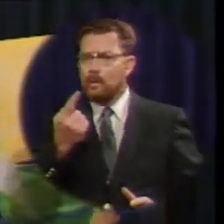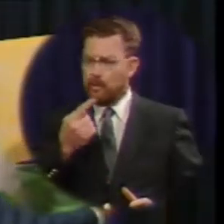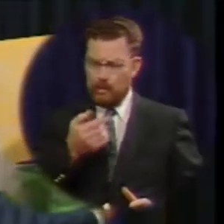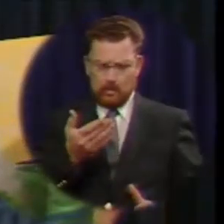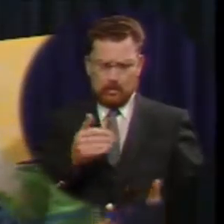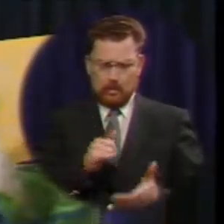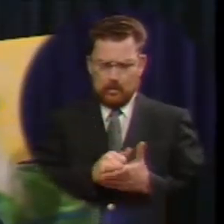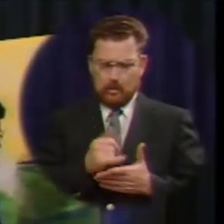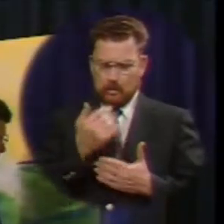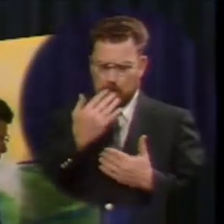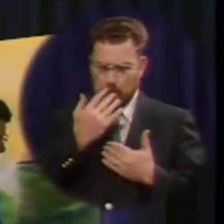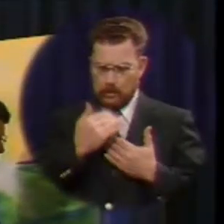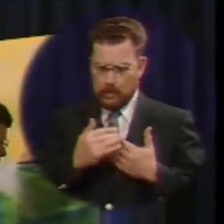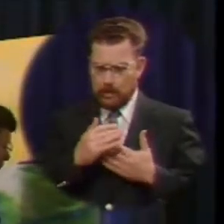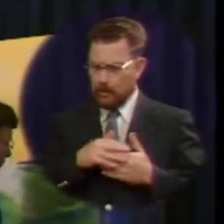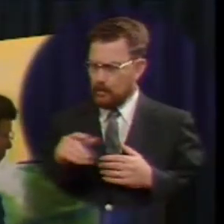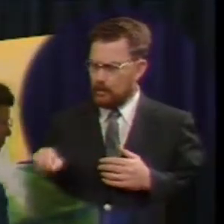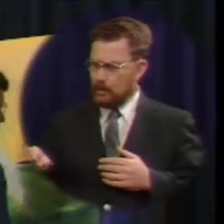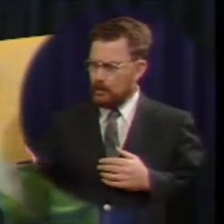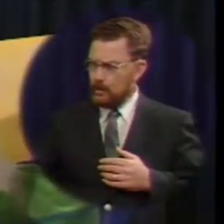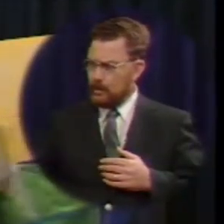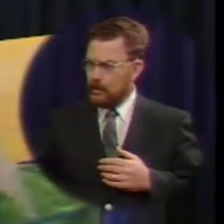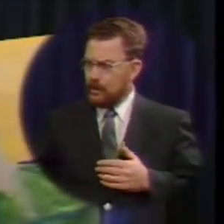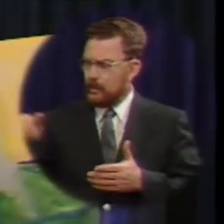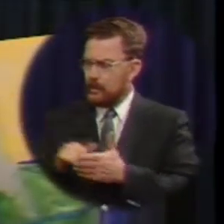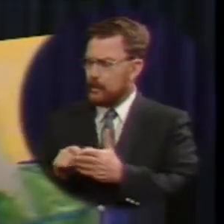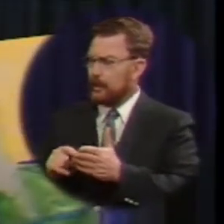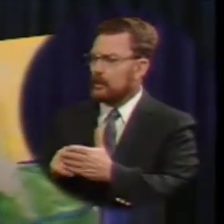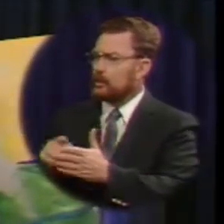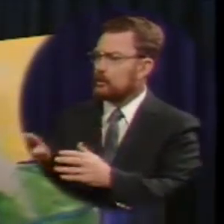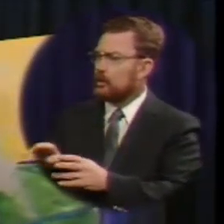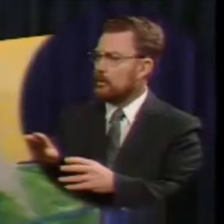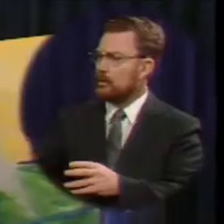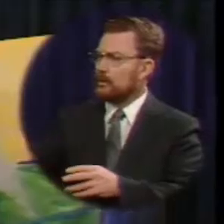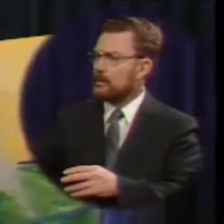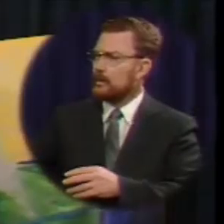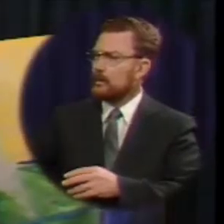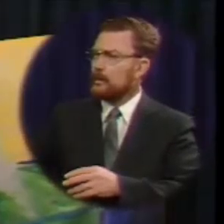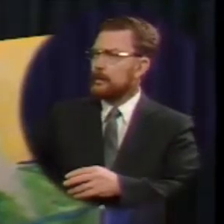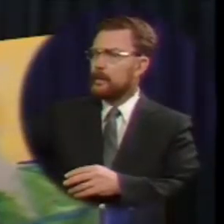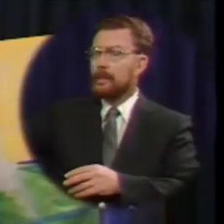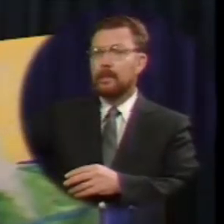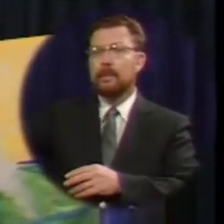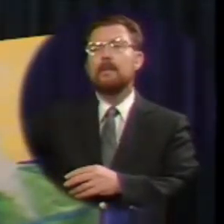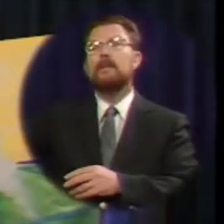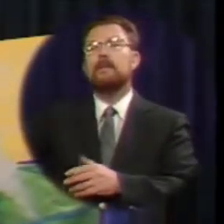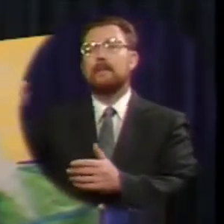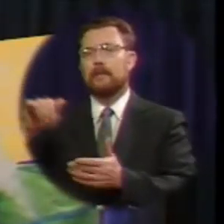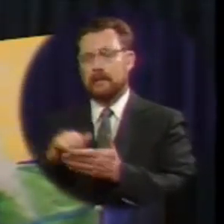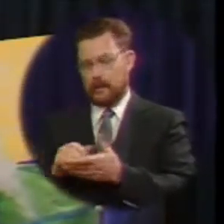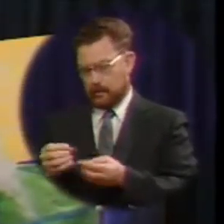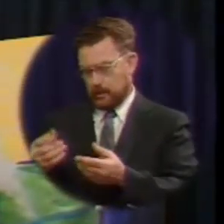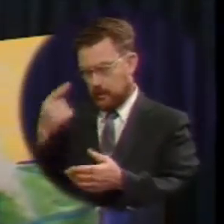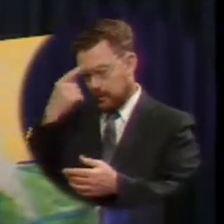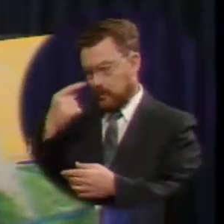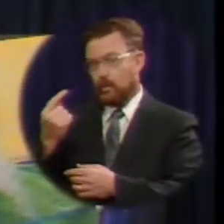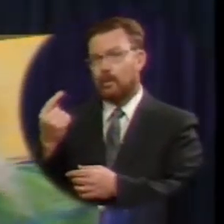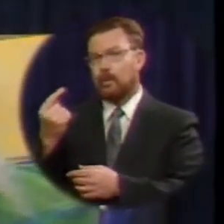drops all the way that mark out the mountain's track they were shed for one who'd gone